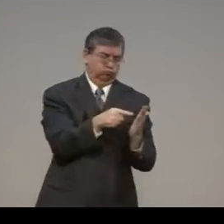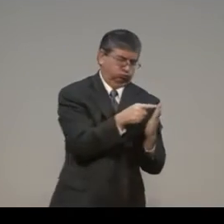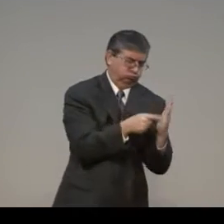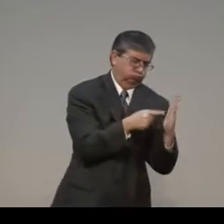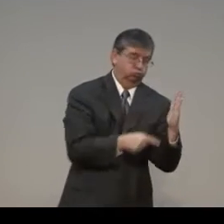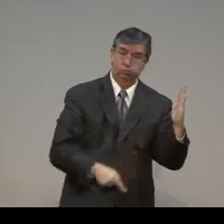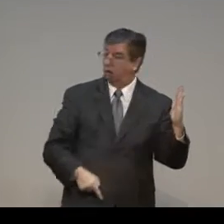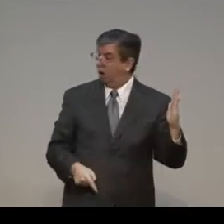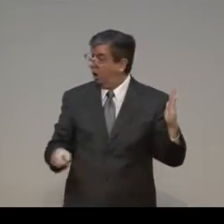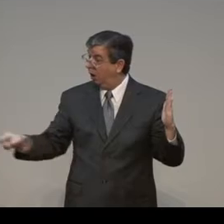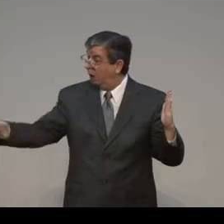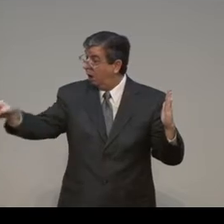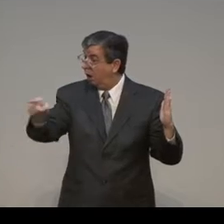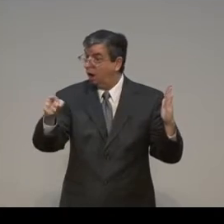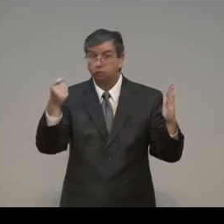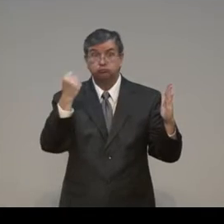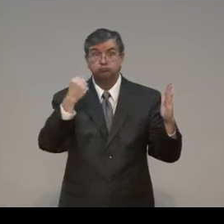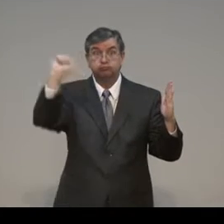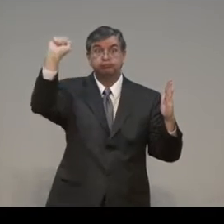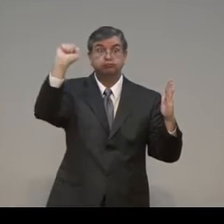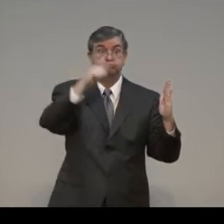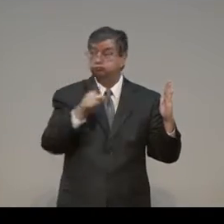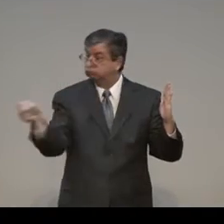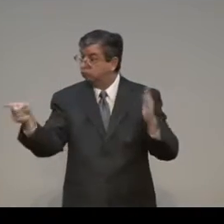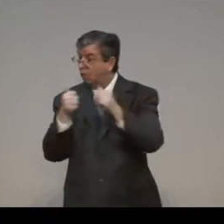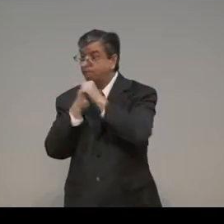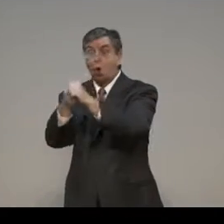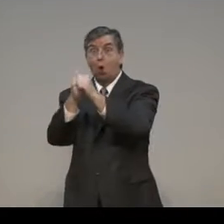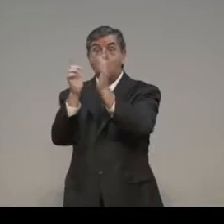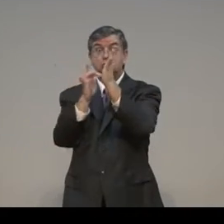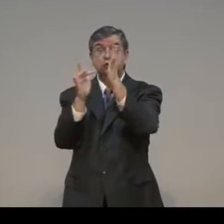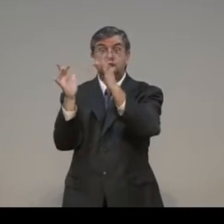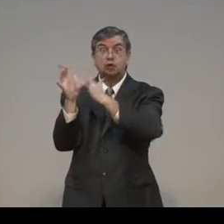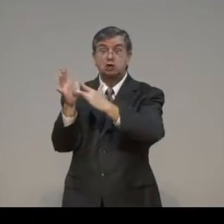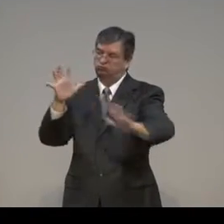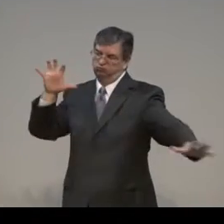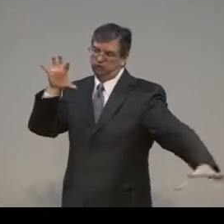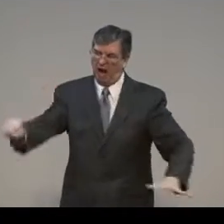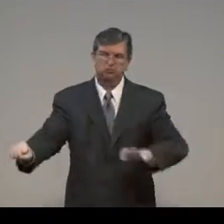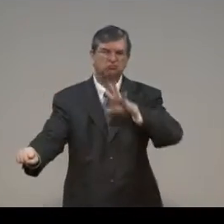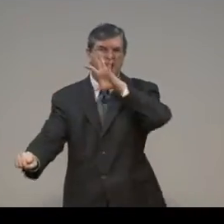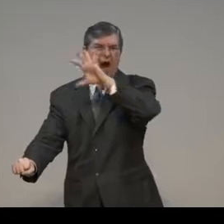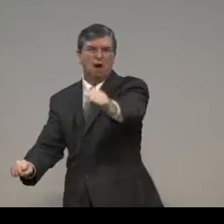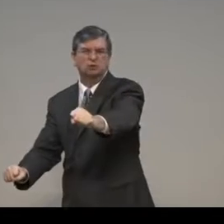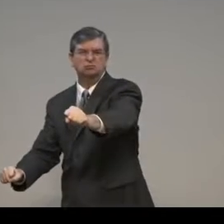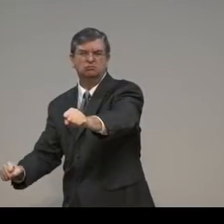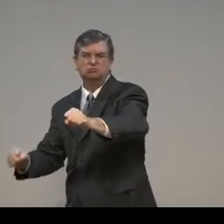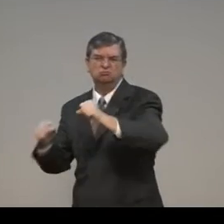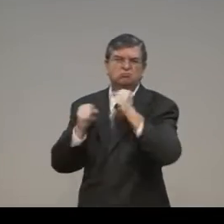not about law. It's about, it's about the act of following it, and